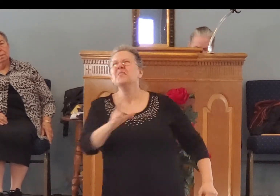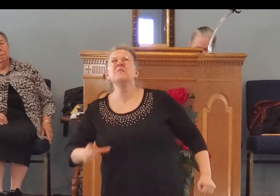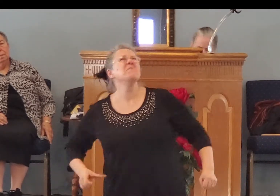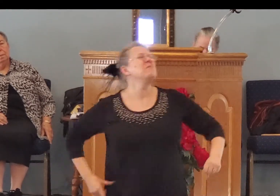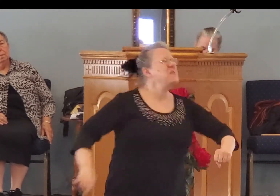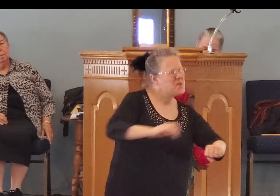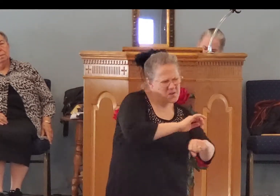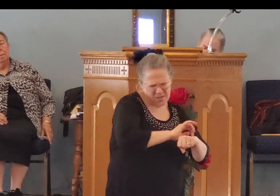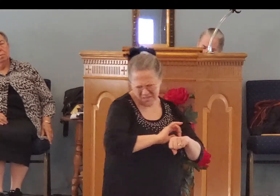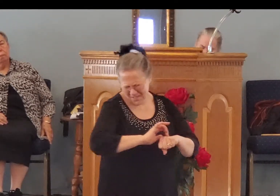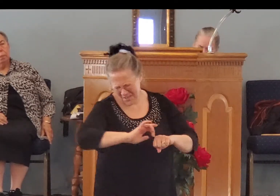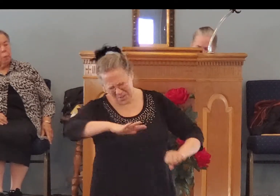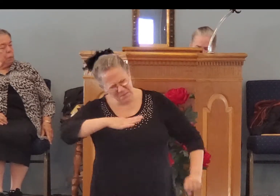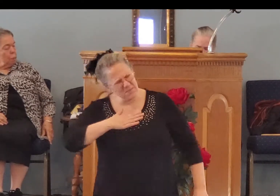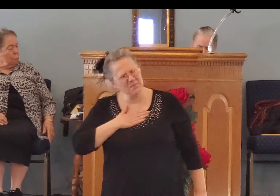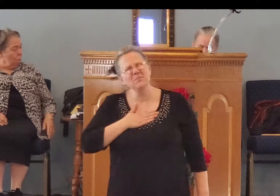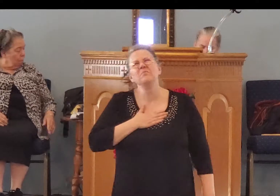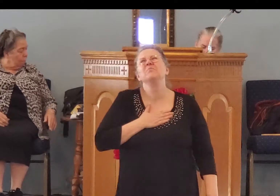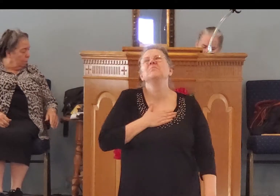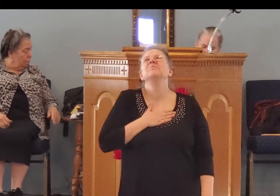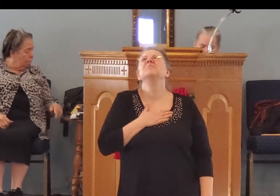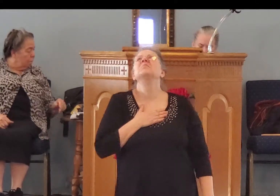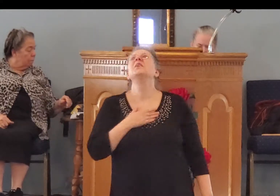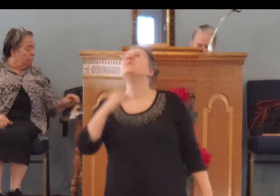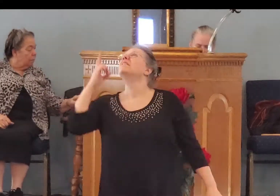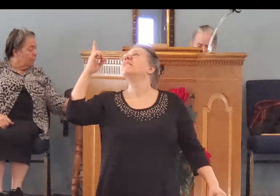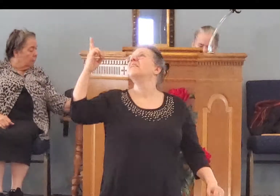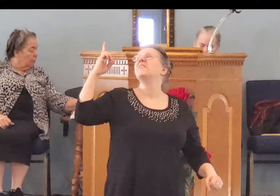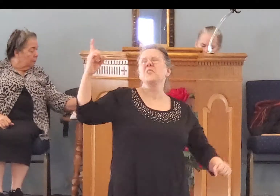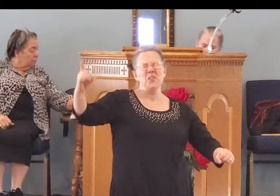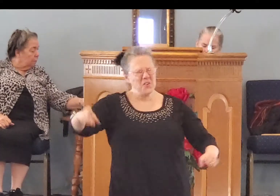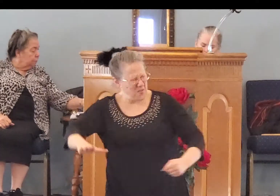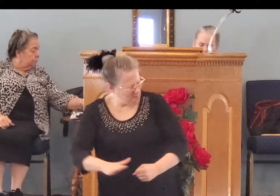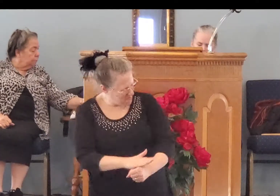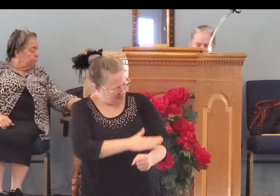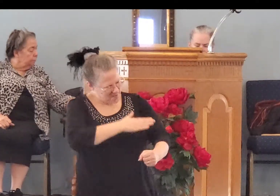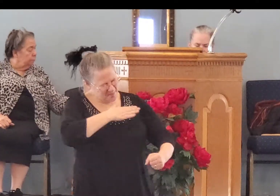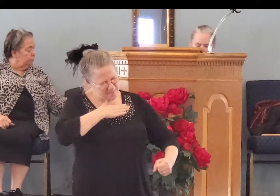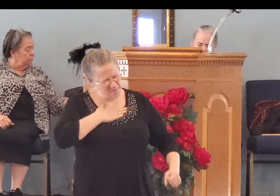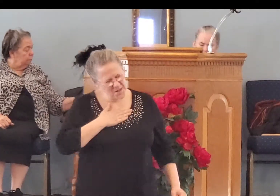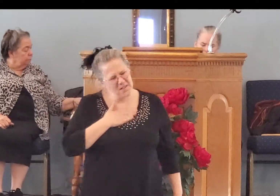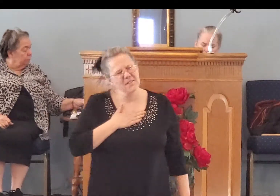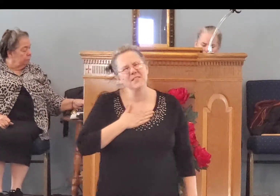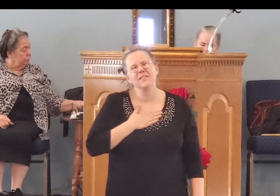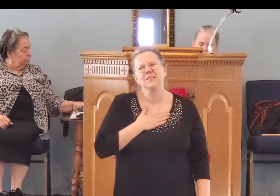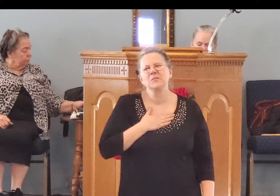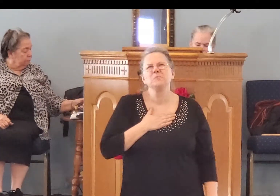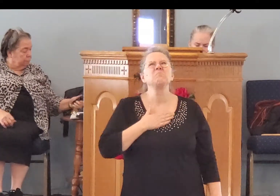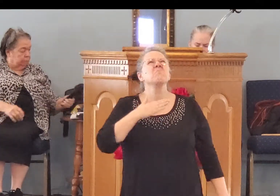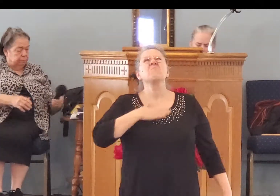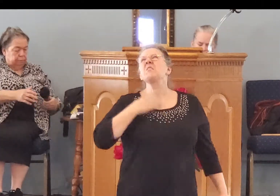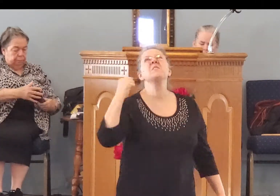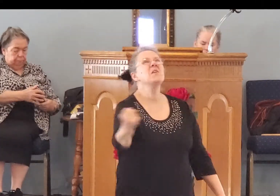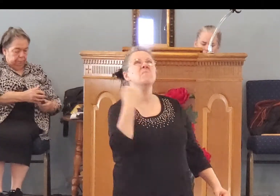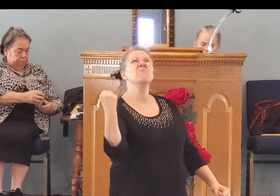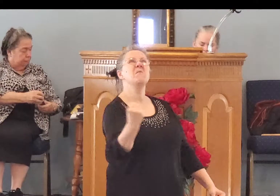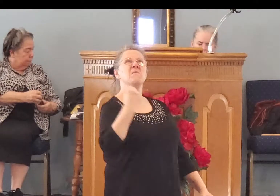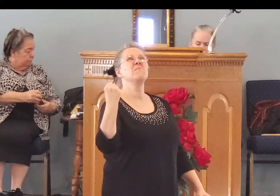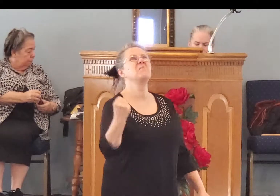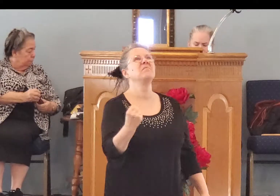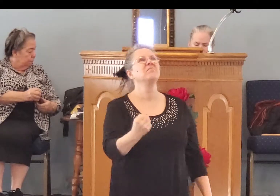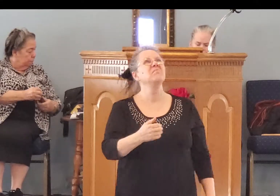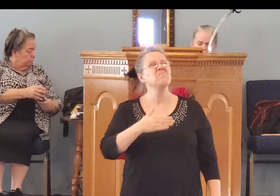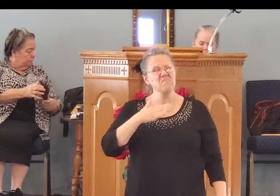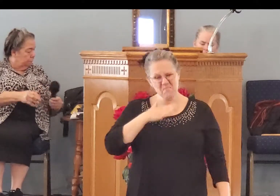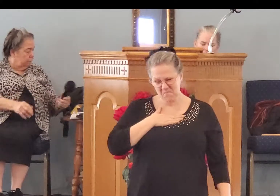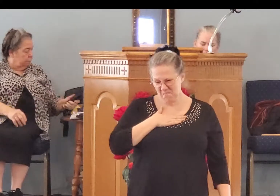Make me easy, so I can be healed Cause I'm still